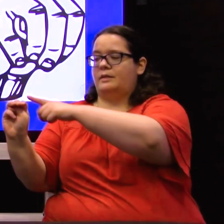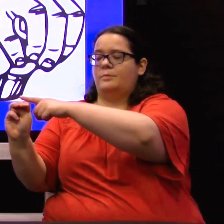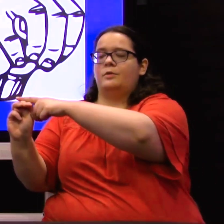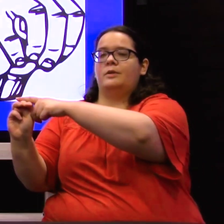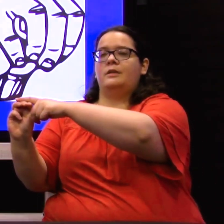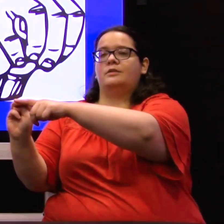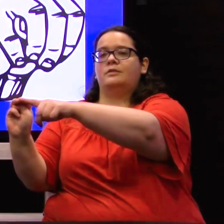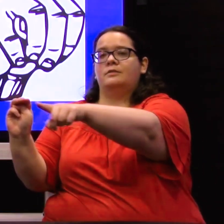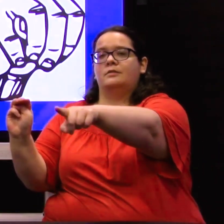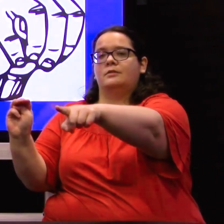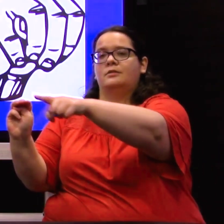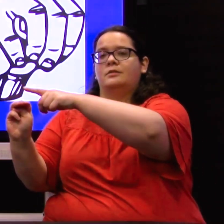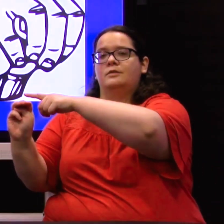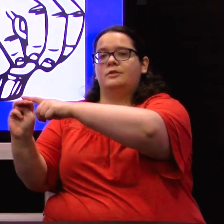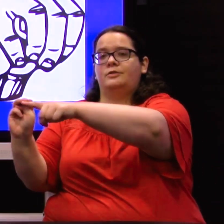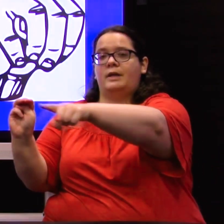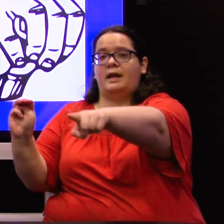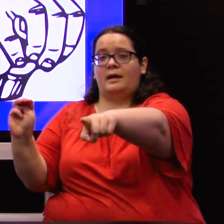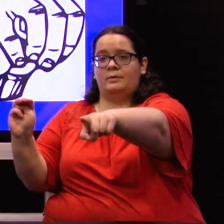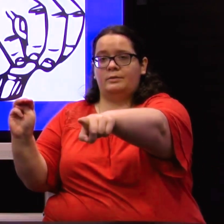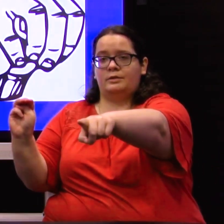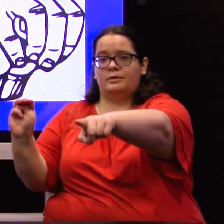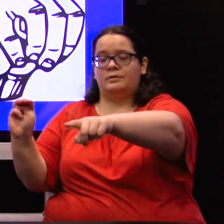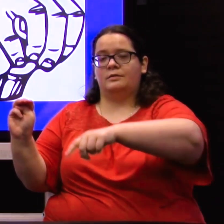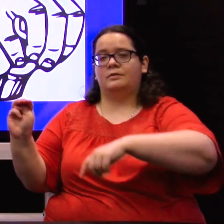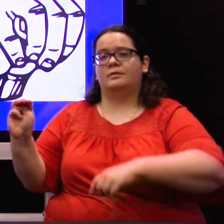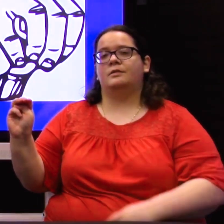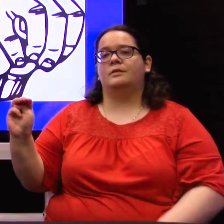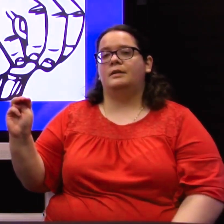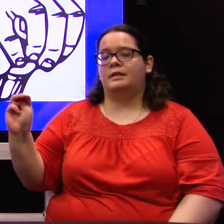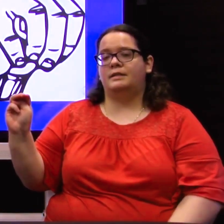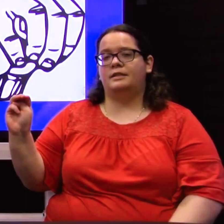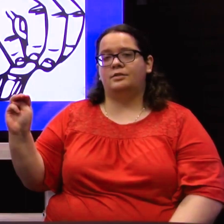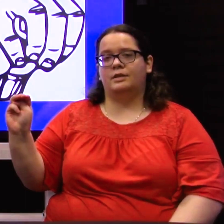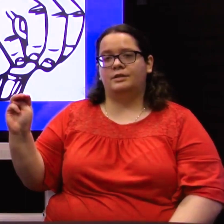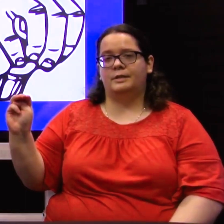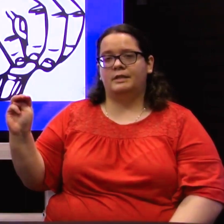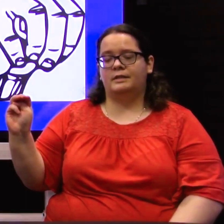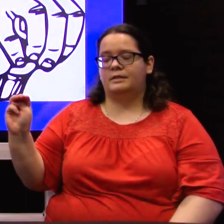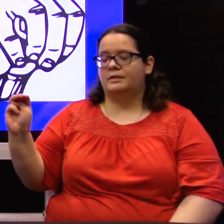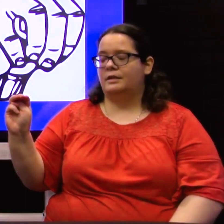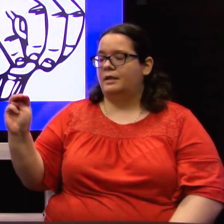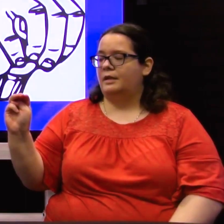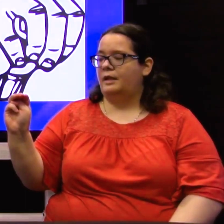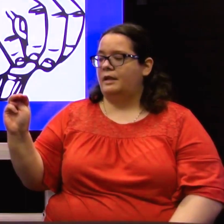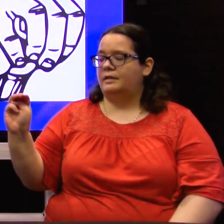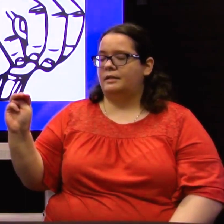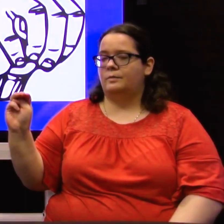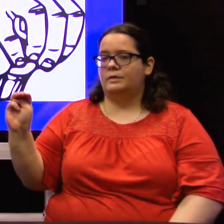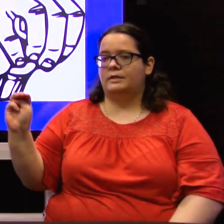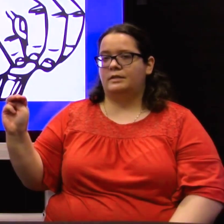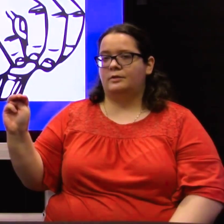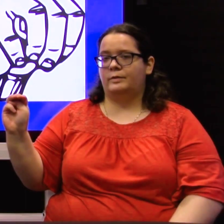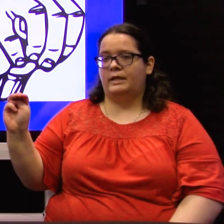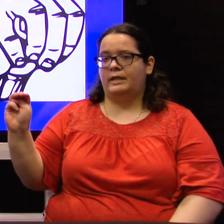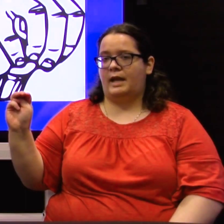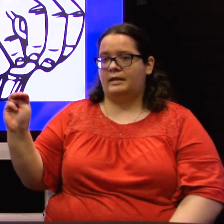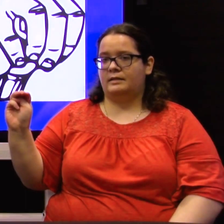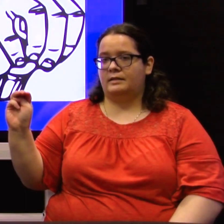them point straight out, it's easier on your wrist and it will still read as the